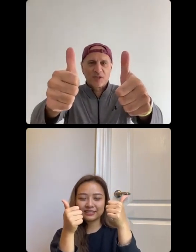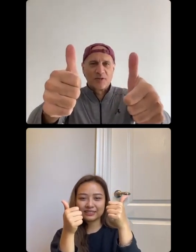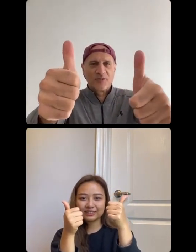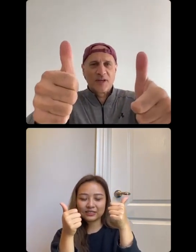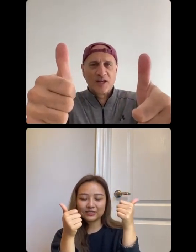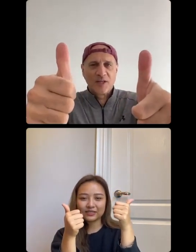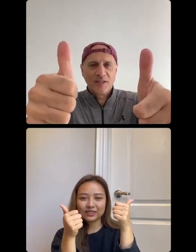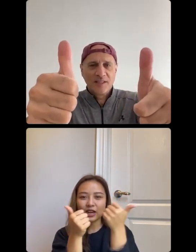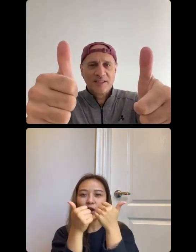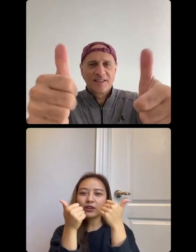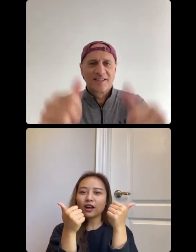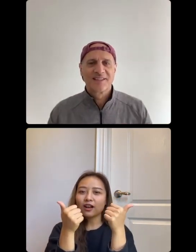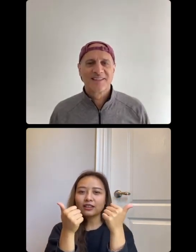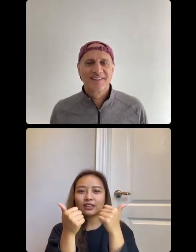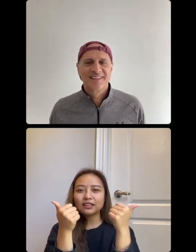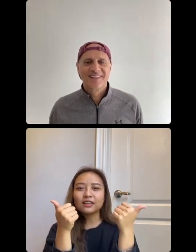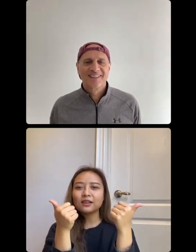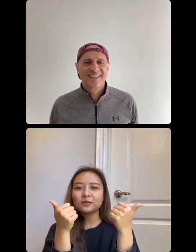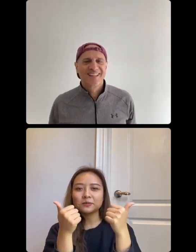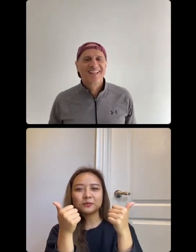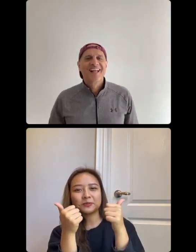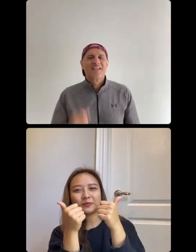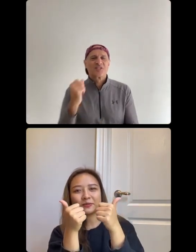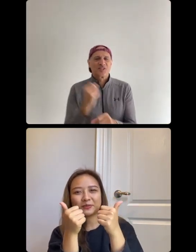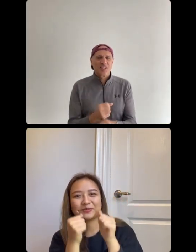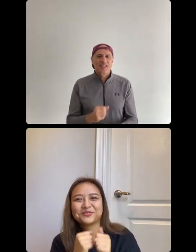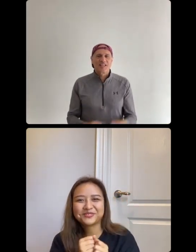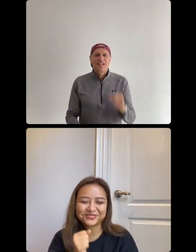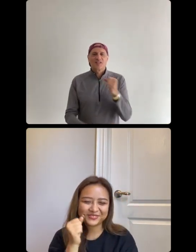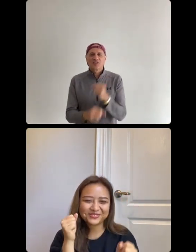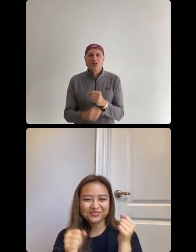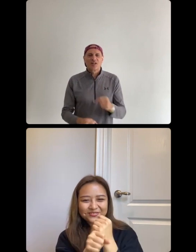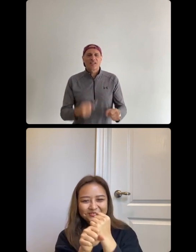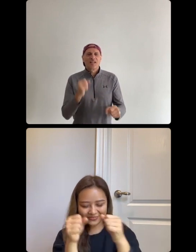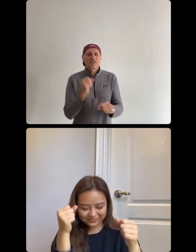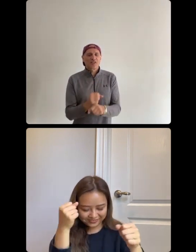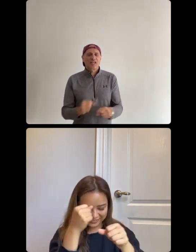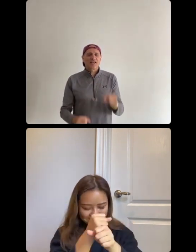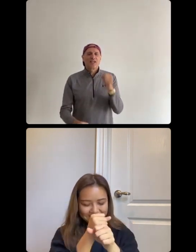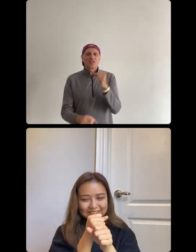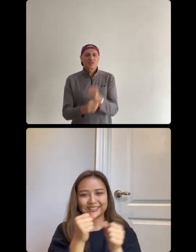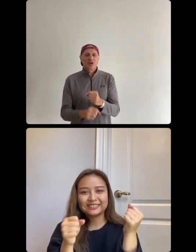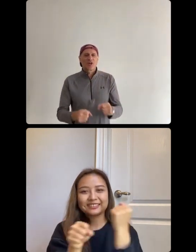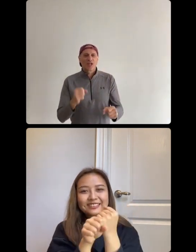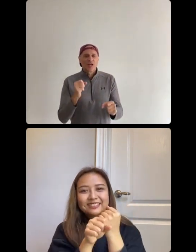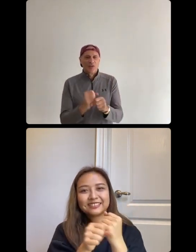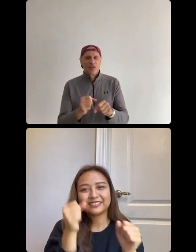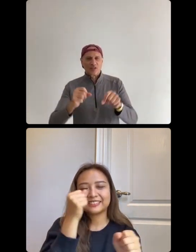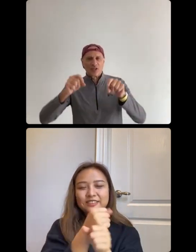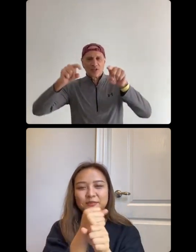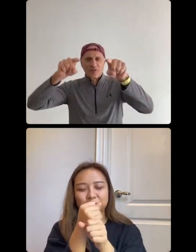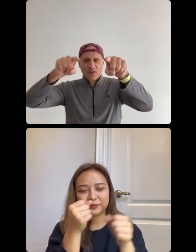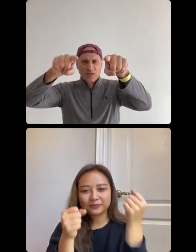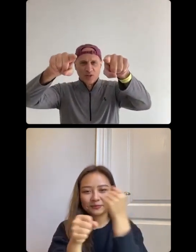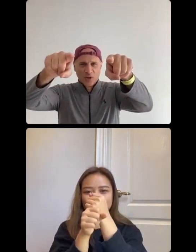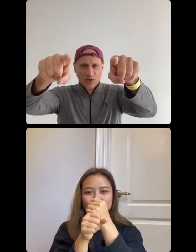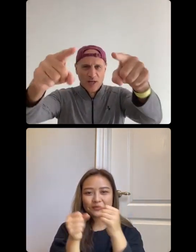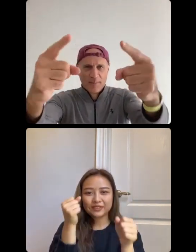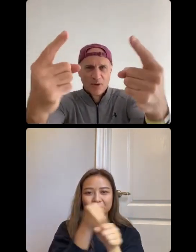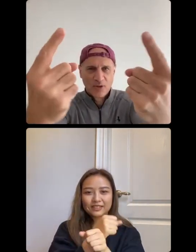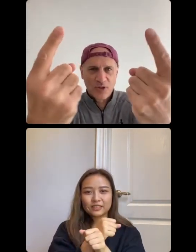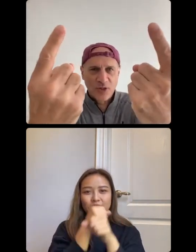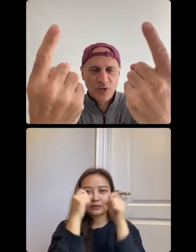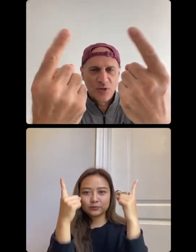special finger. Call the thumb. Stink, stonk, stonk, stonk. This is finger